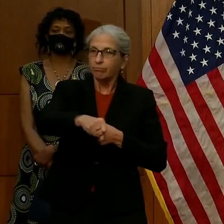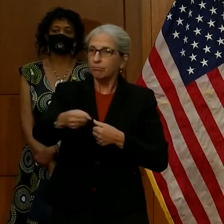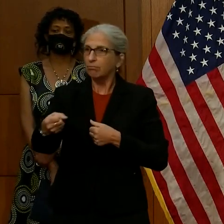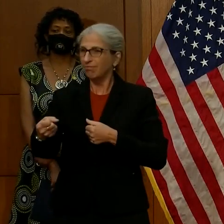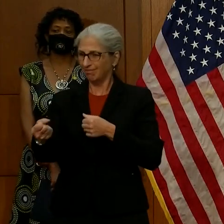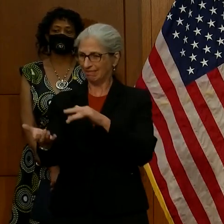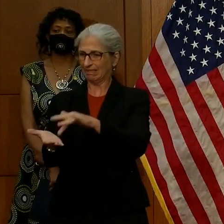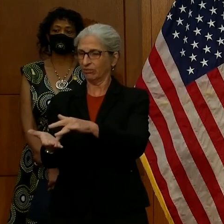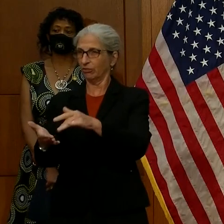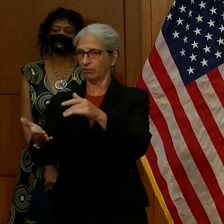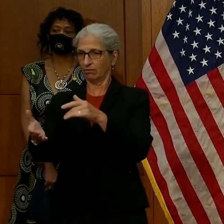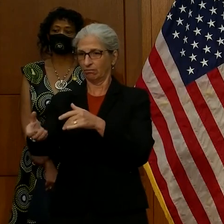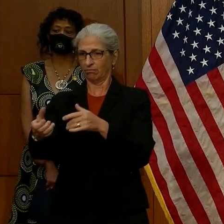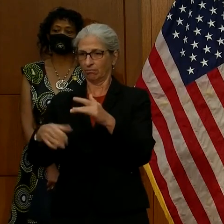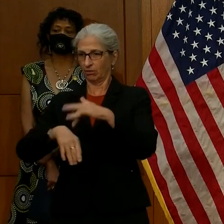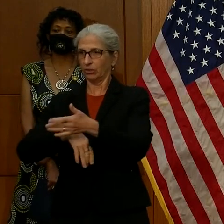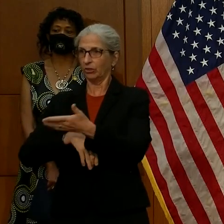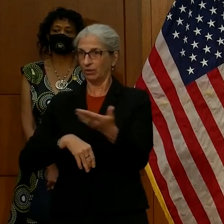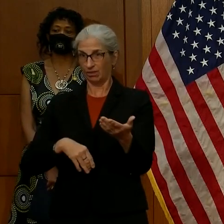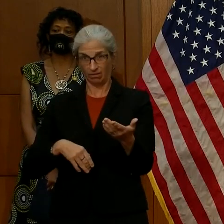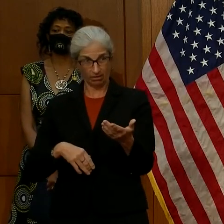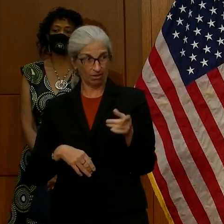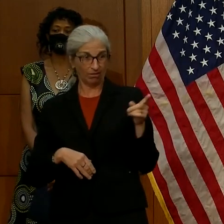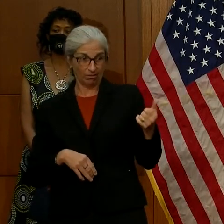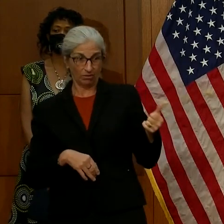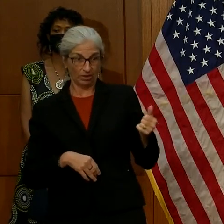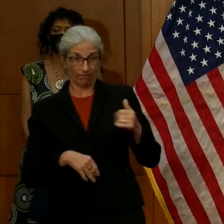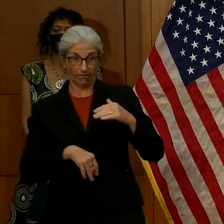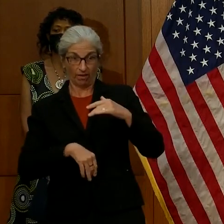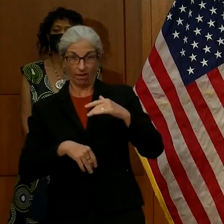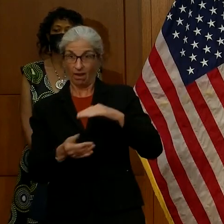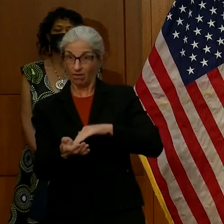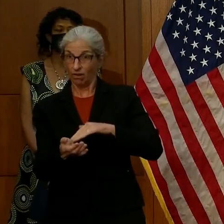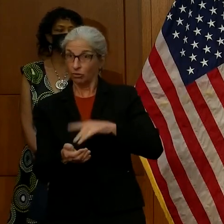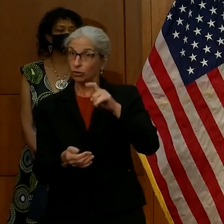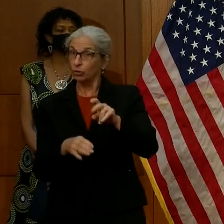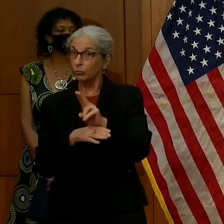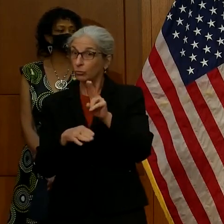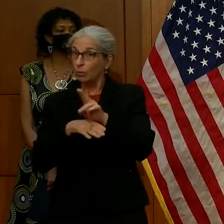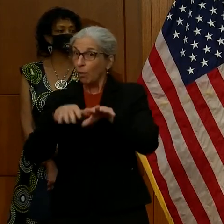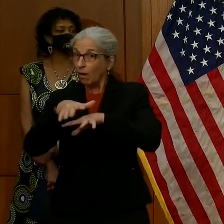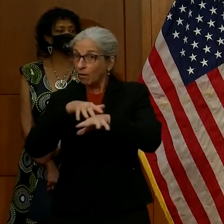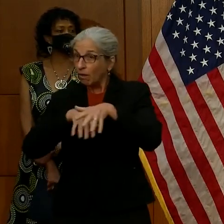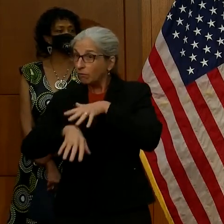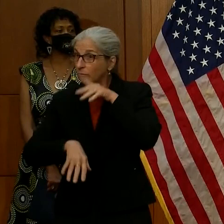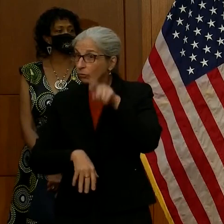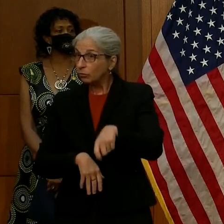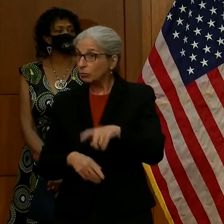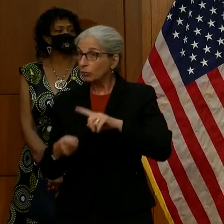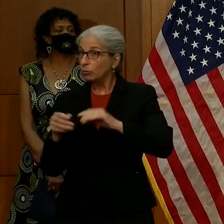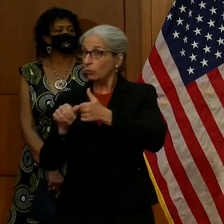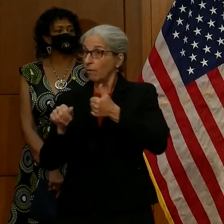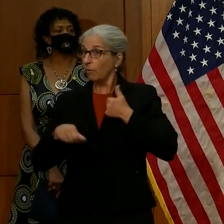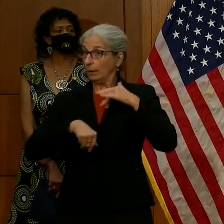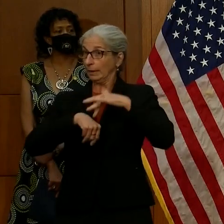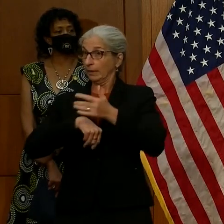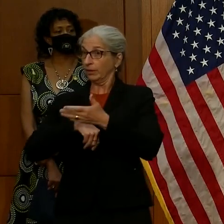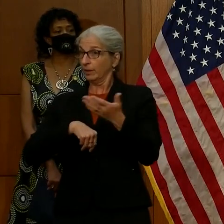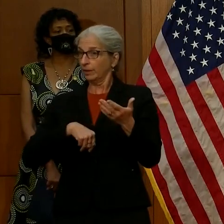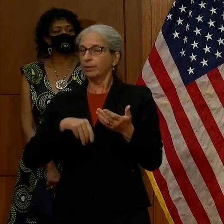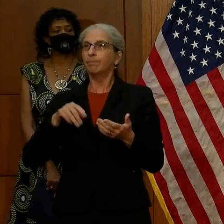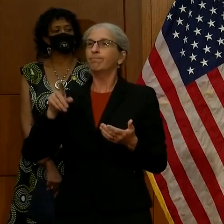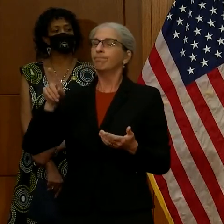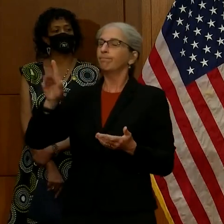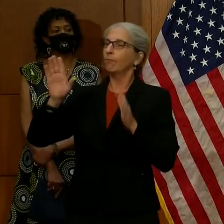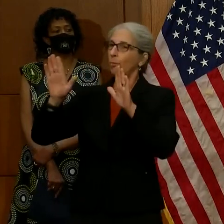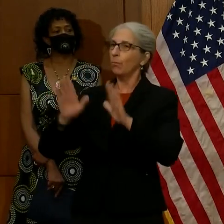think about this information and should we move to maybe wearing more gloves? Yeah, that's a great question, Andre. And I think the majority of spread